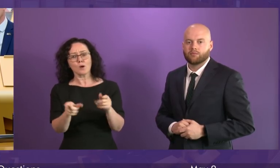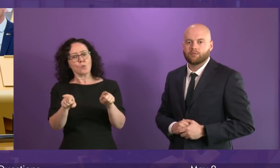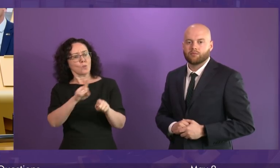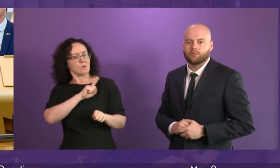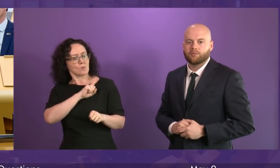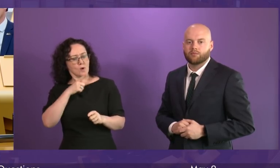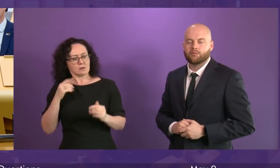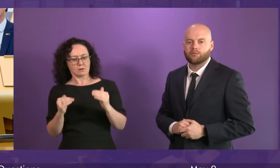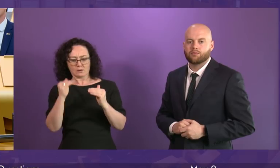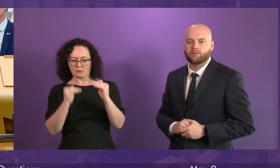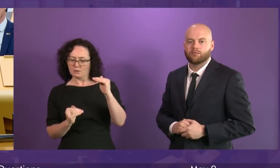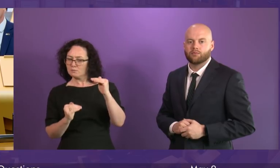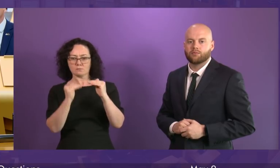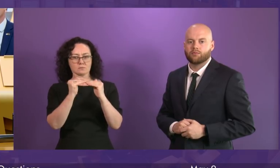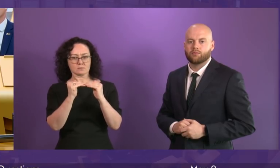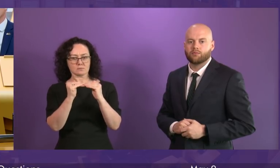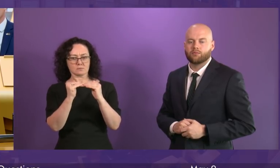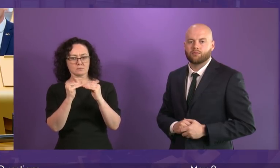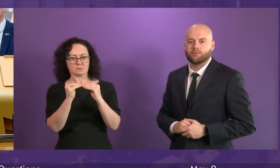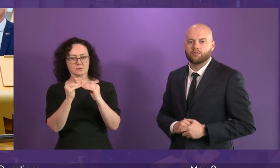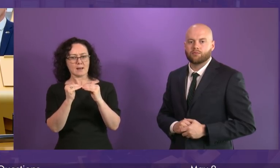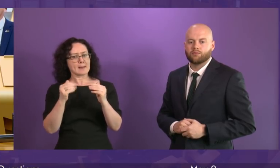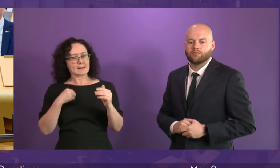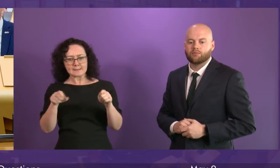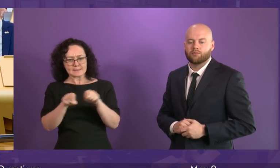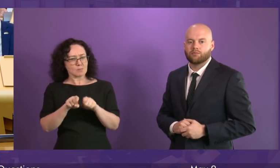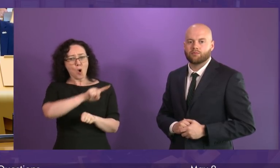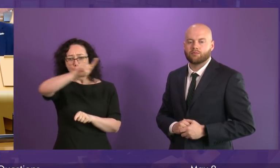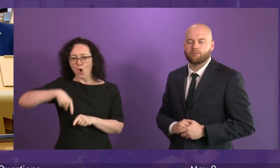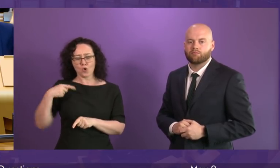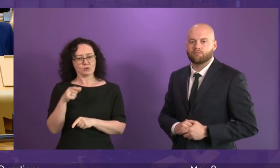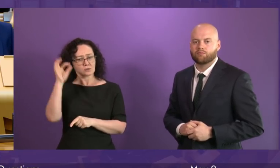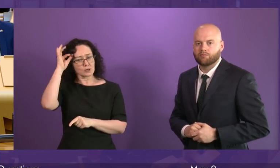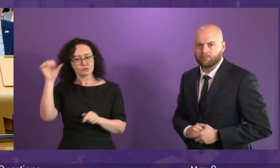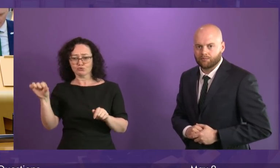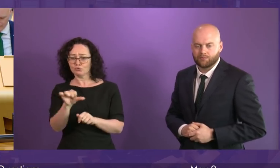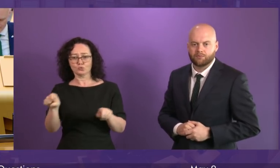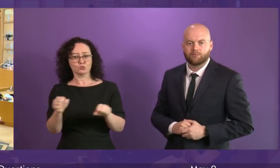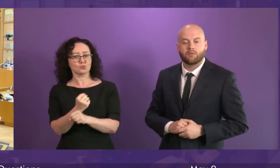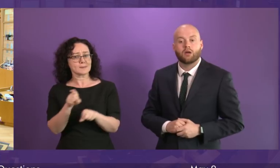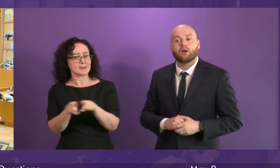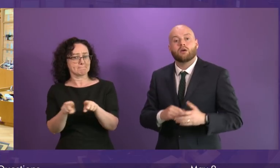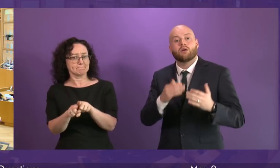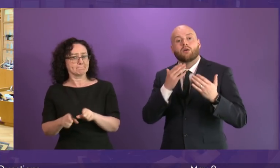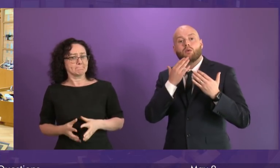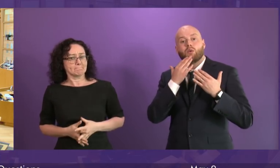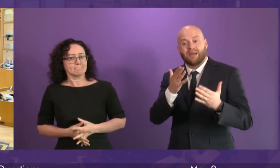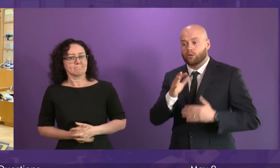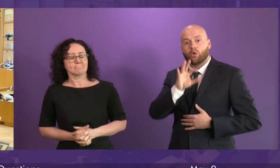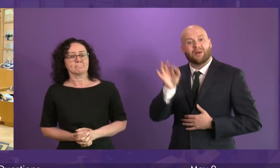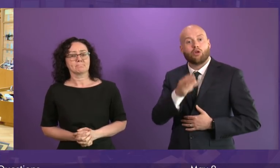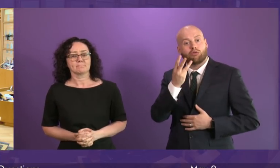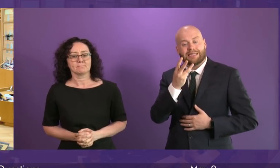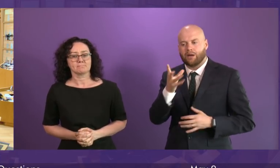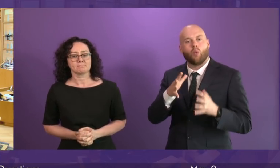gap as well and that applies to Dundee City Council as it does to every council across the country. Thank you and question number three from Willie